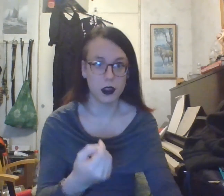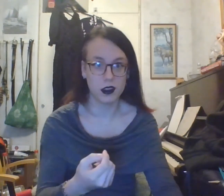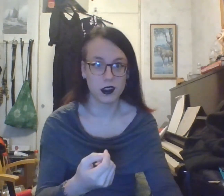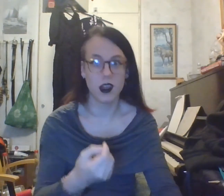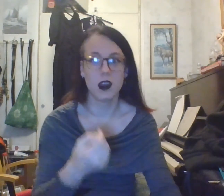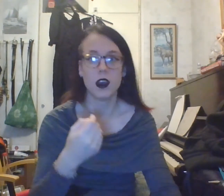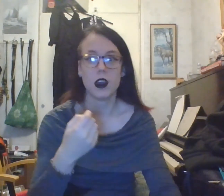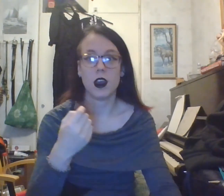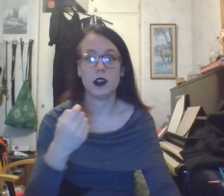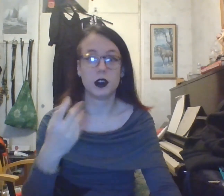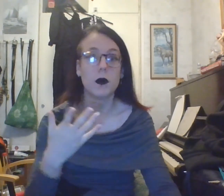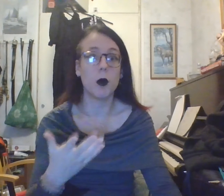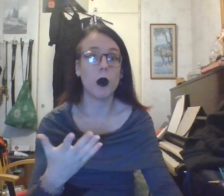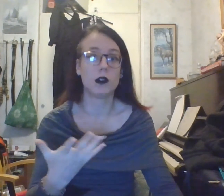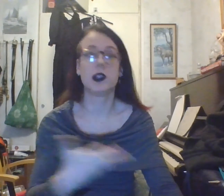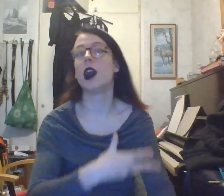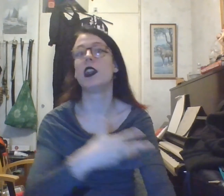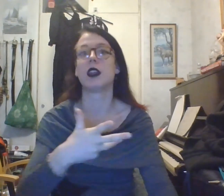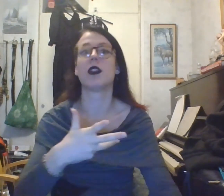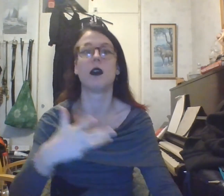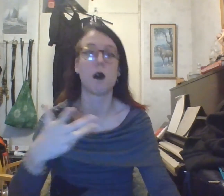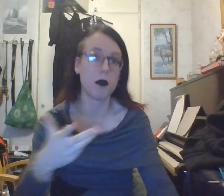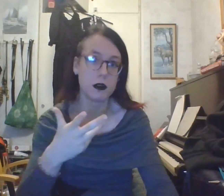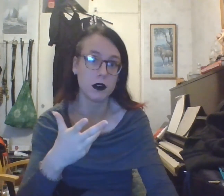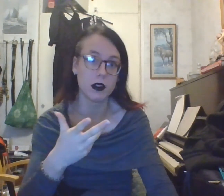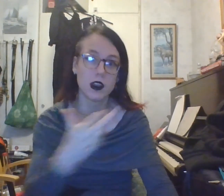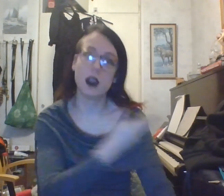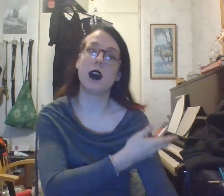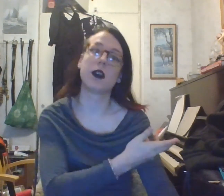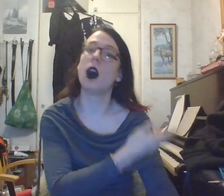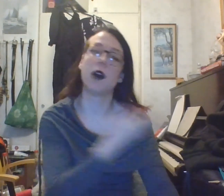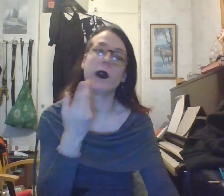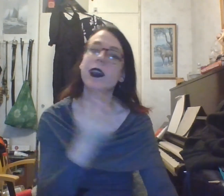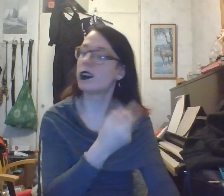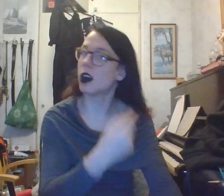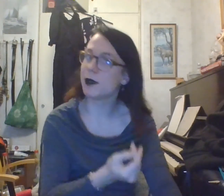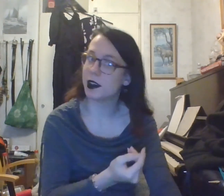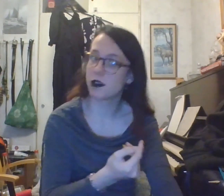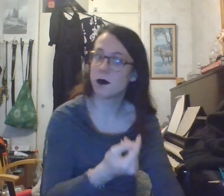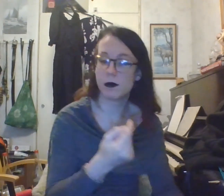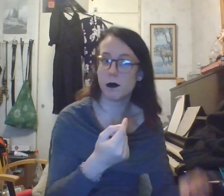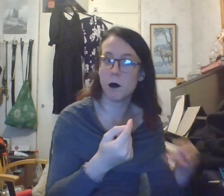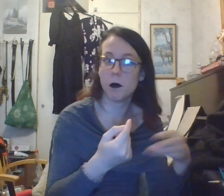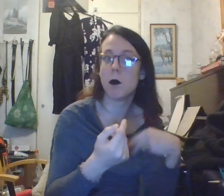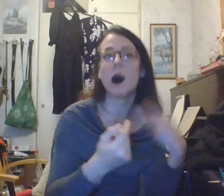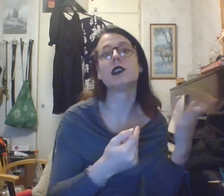don't want unnecessary rules, a regular communist might still